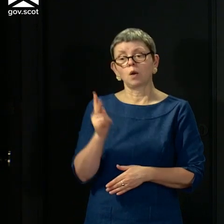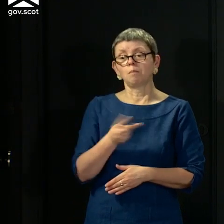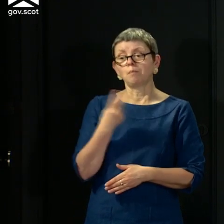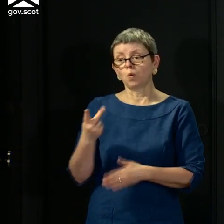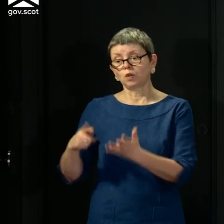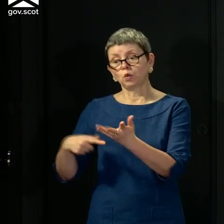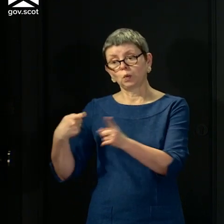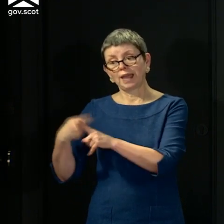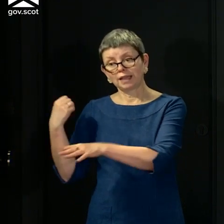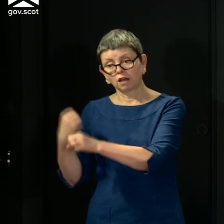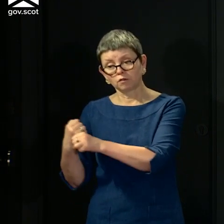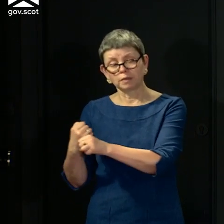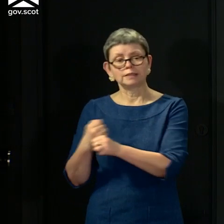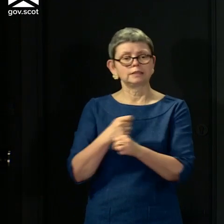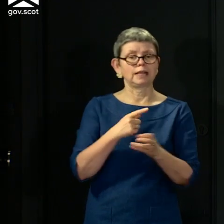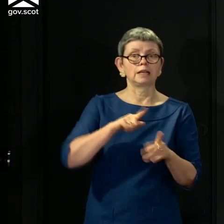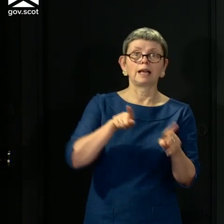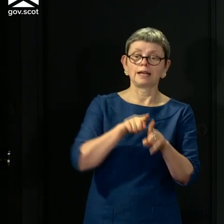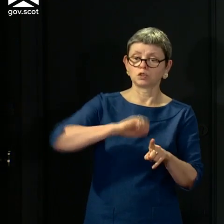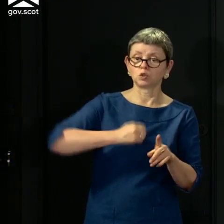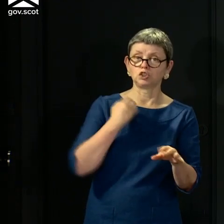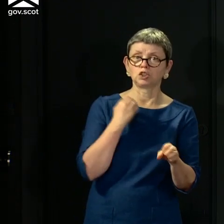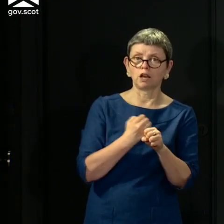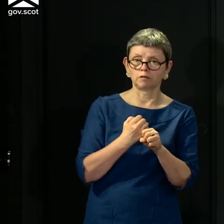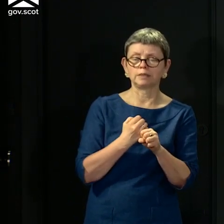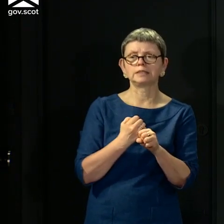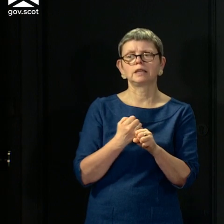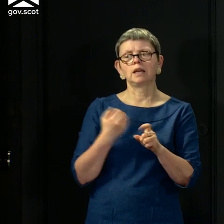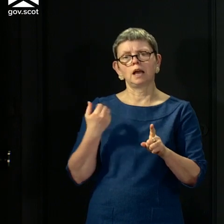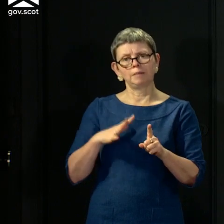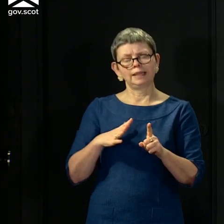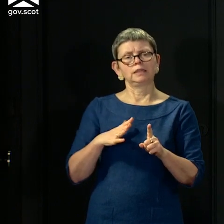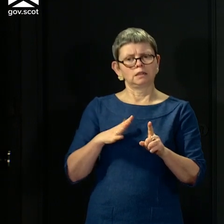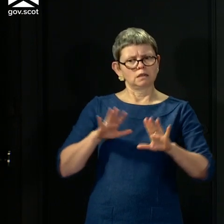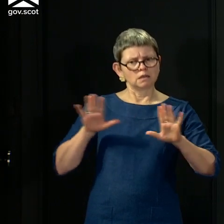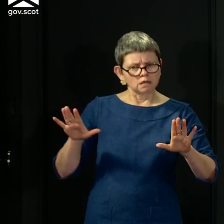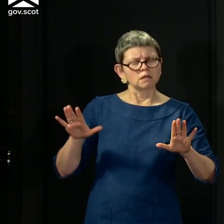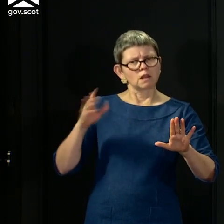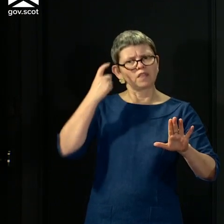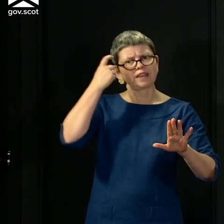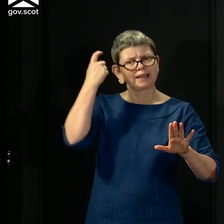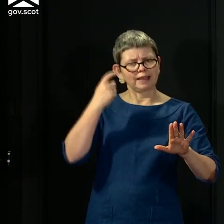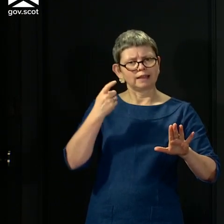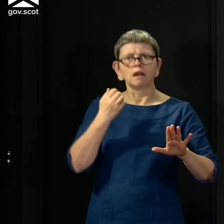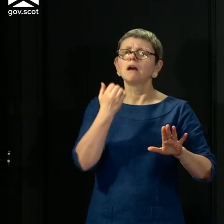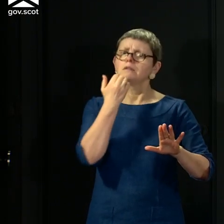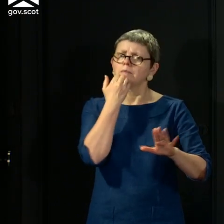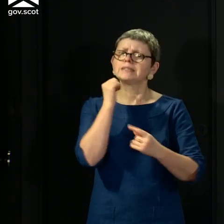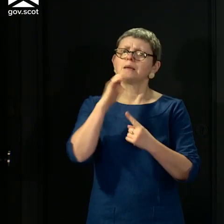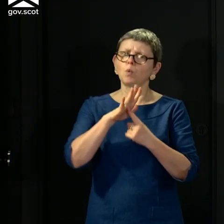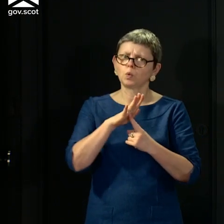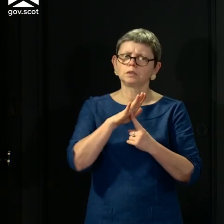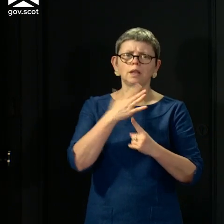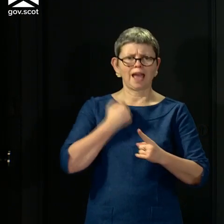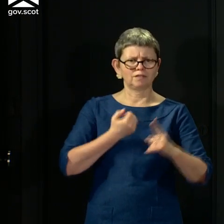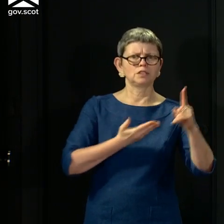have been responding to with the end of April targets. Numbers are important, and they are important particularly